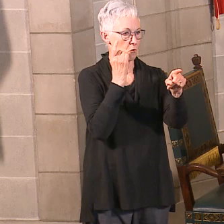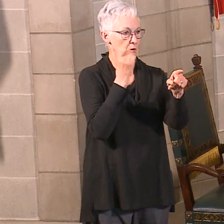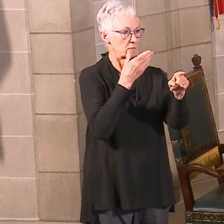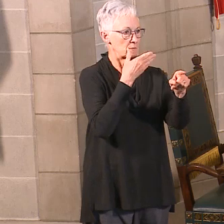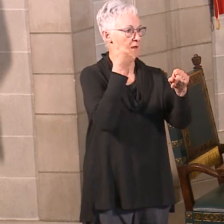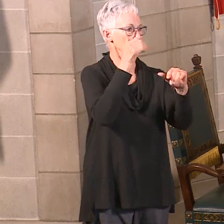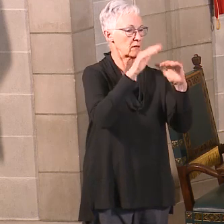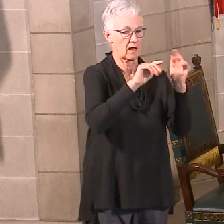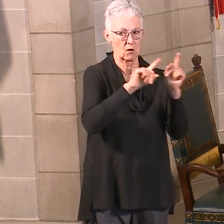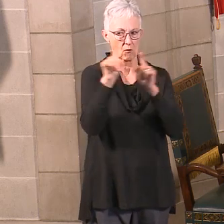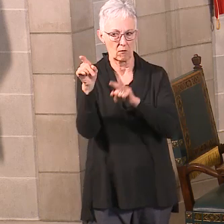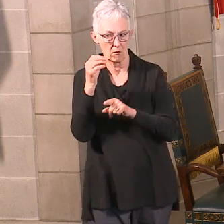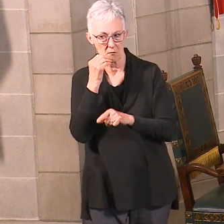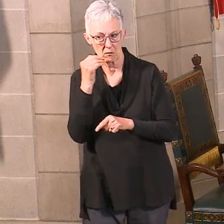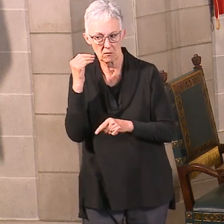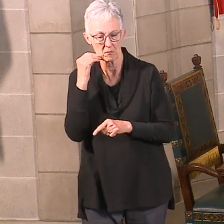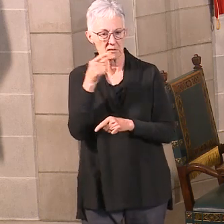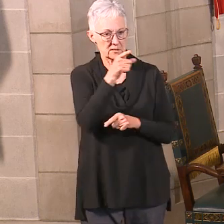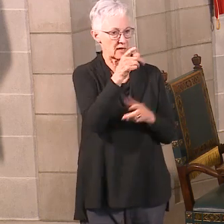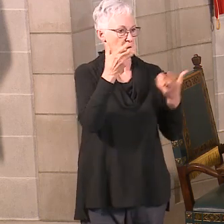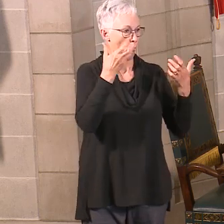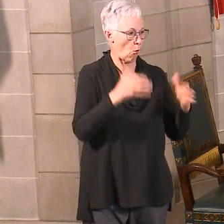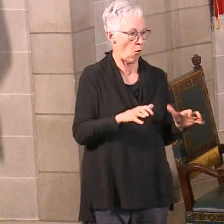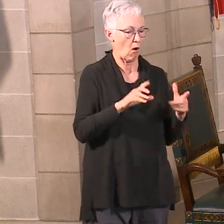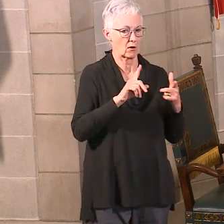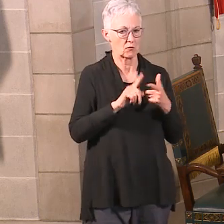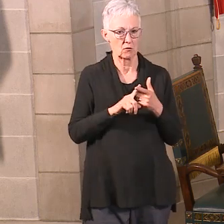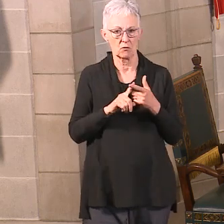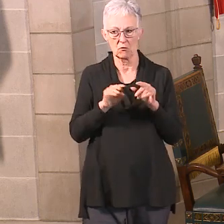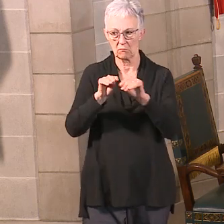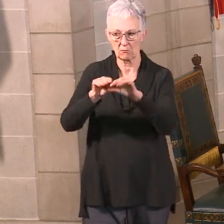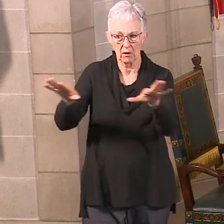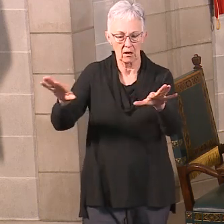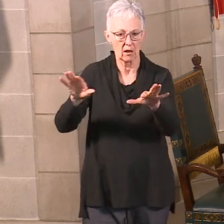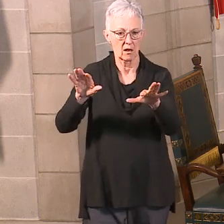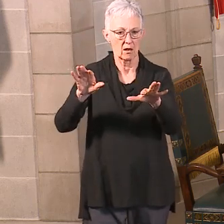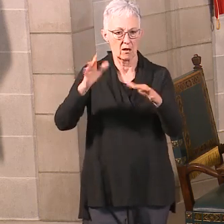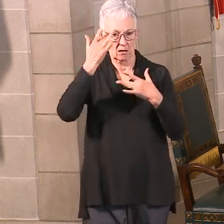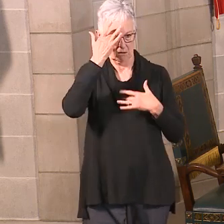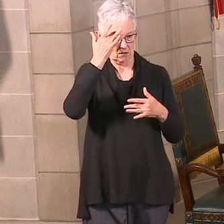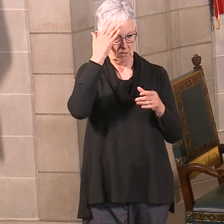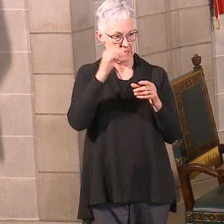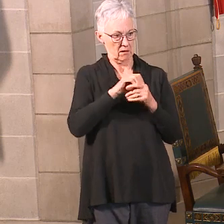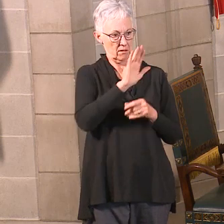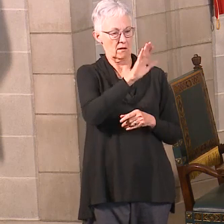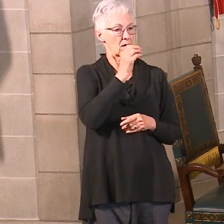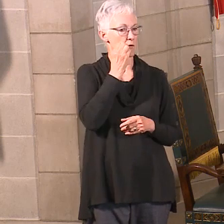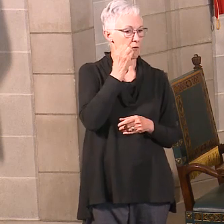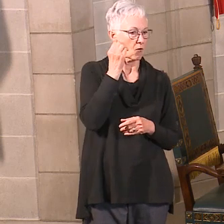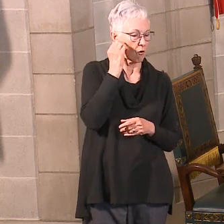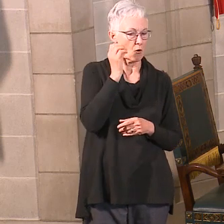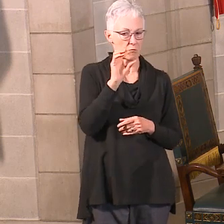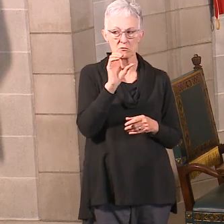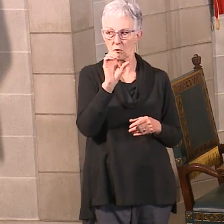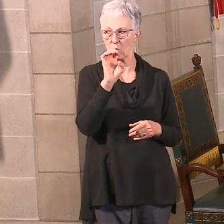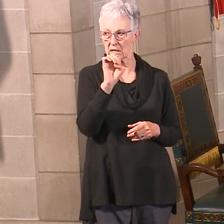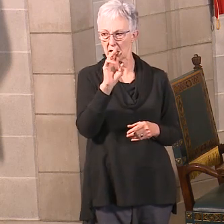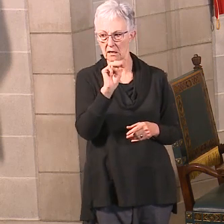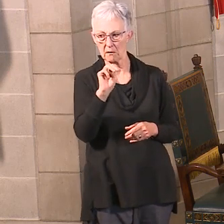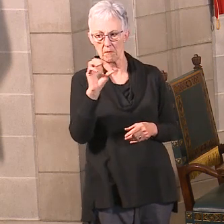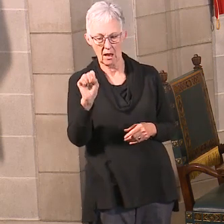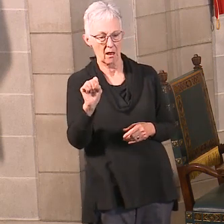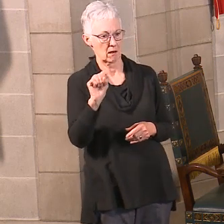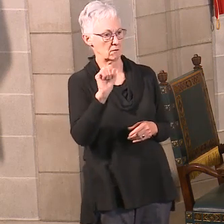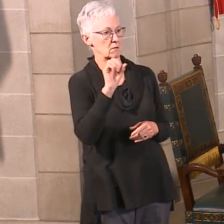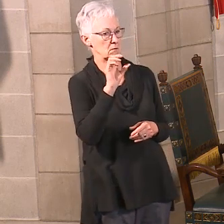I mean, obviously it's out there to protect their loved ones and their other personal contacts. And so we